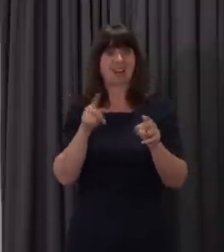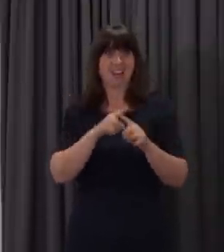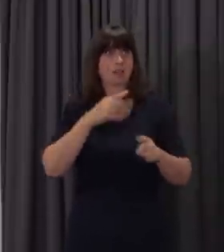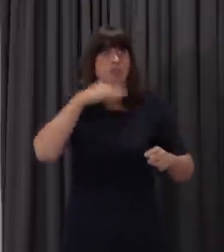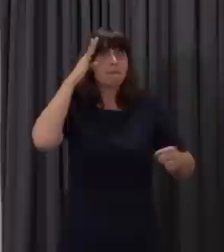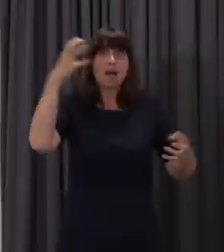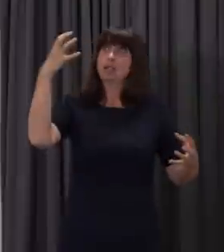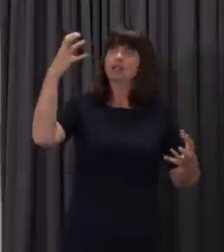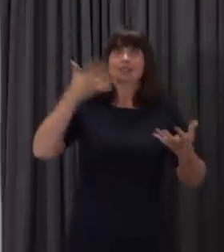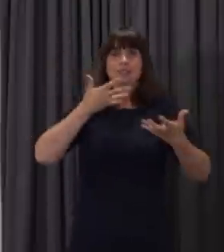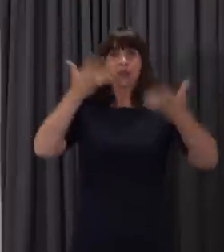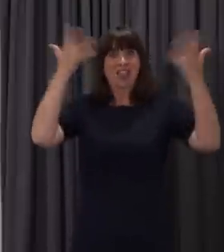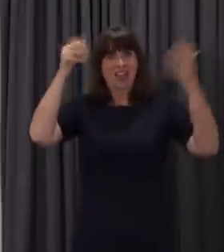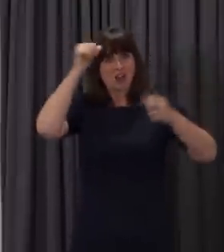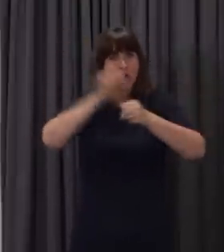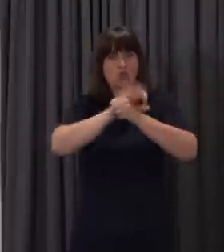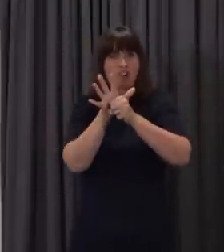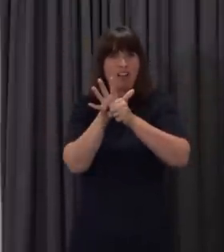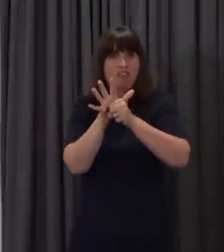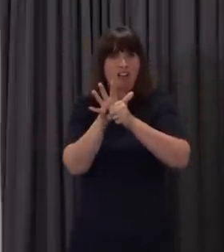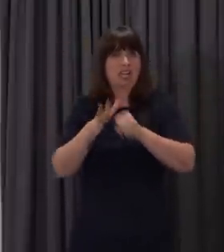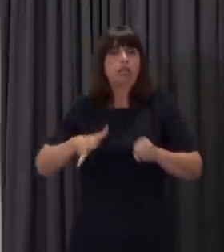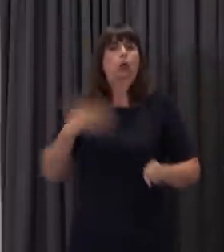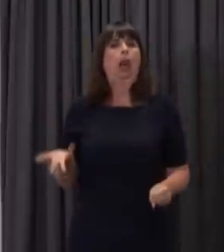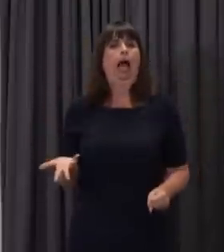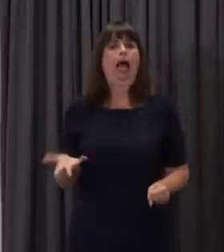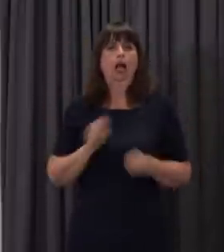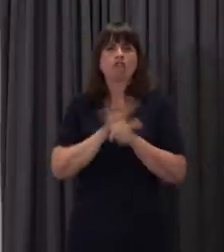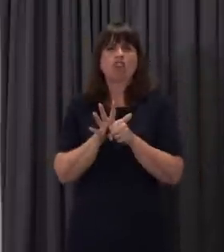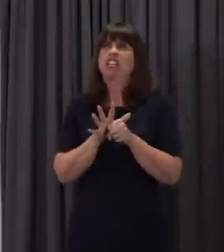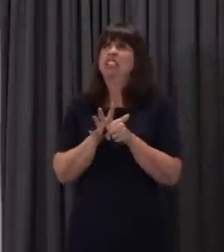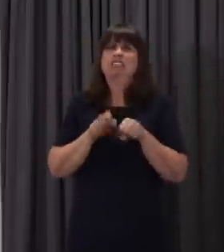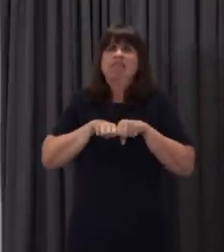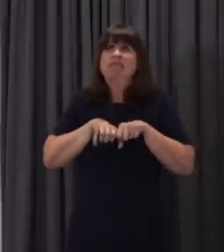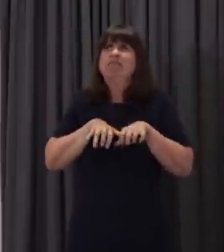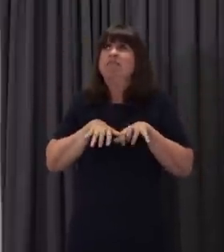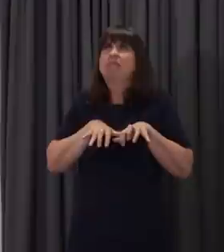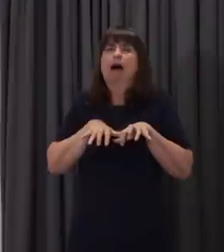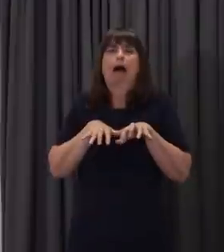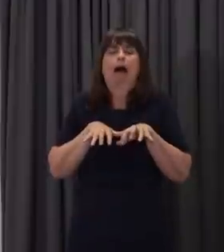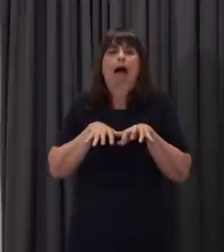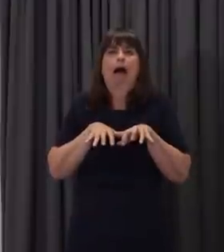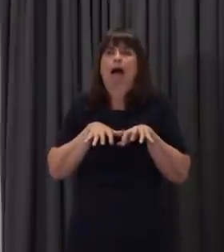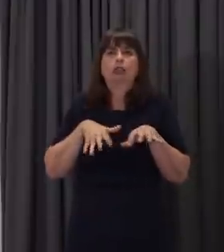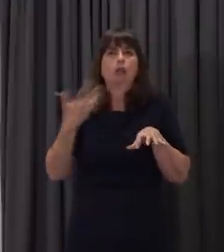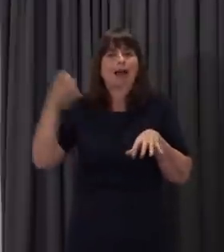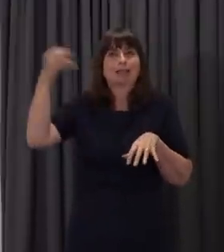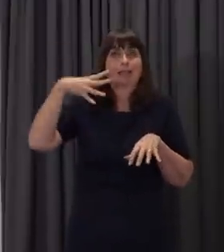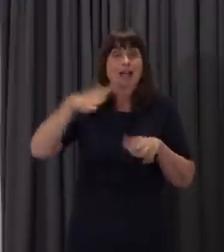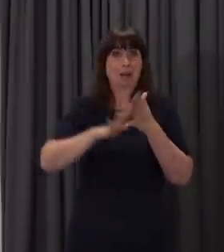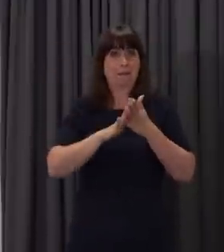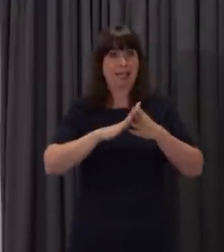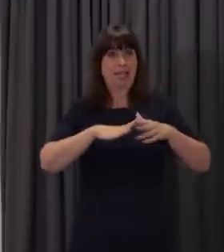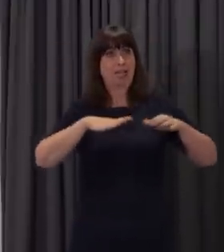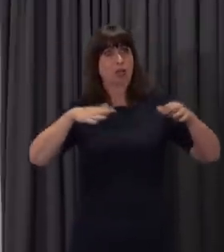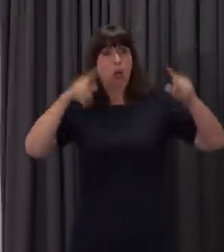because we know that that's what the virus likes the least. We can have more of our children outside. We can have the windows open. We can have greater